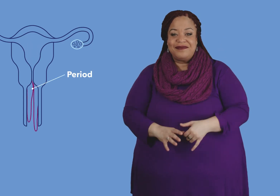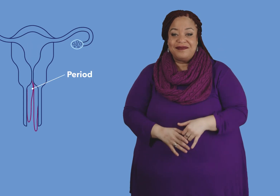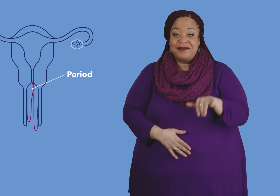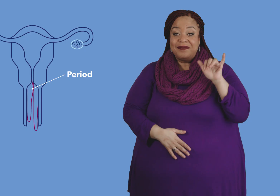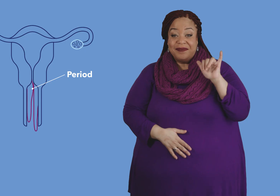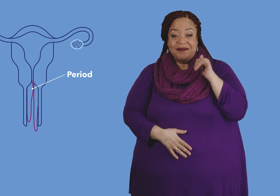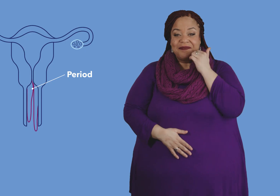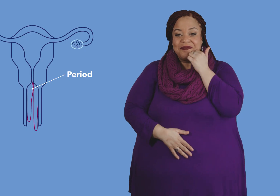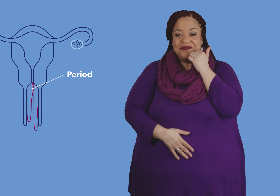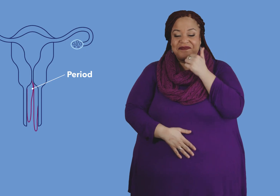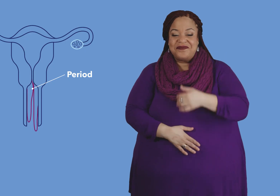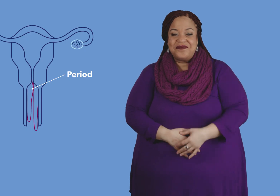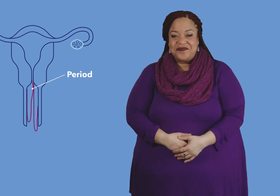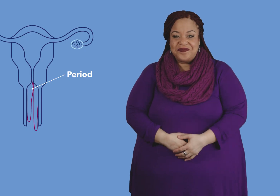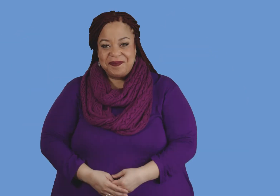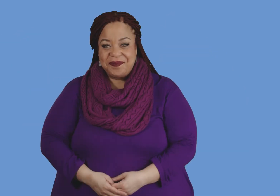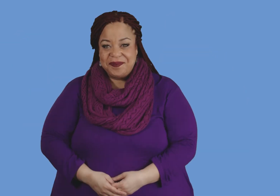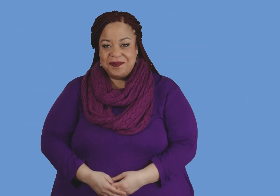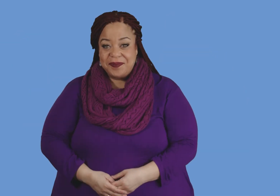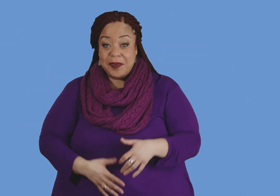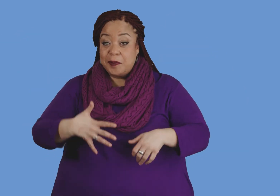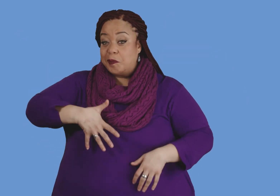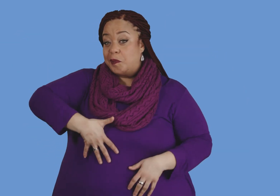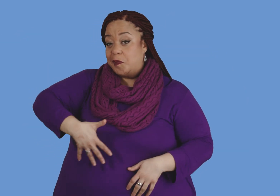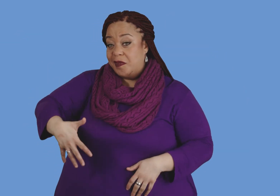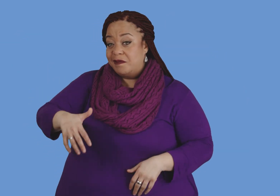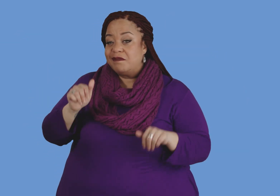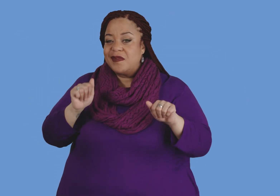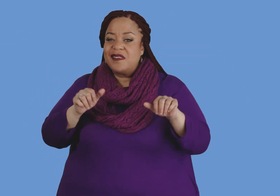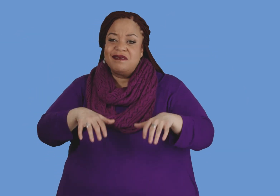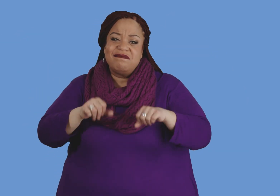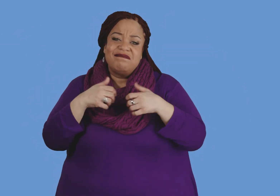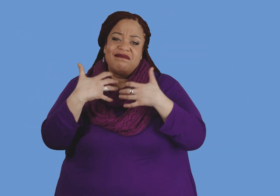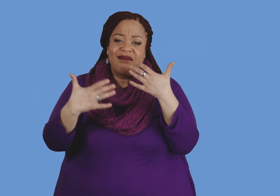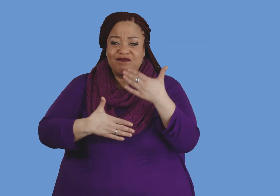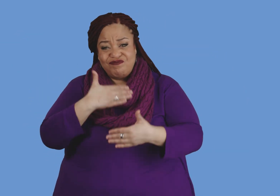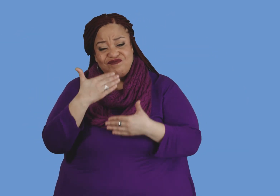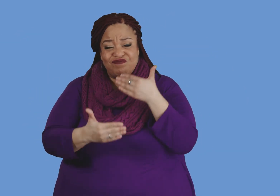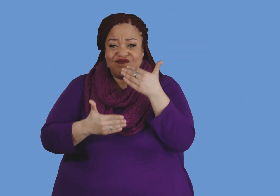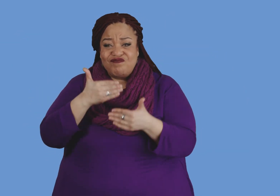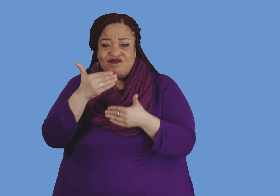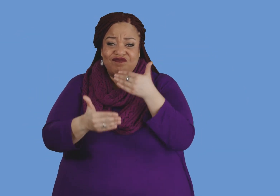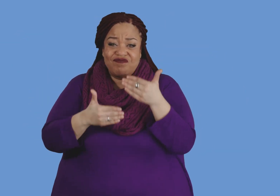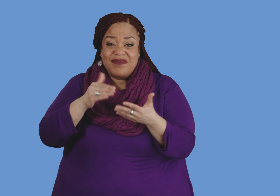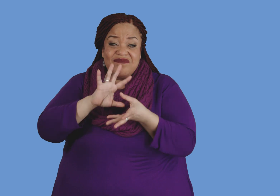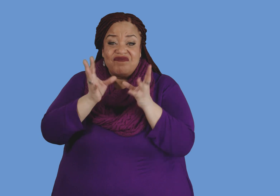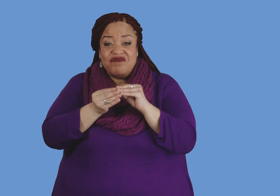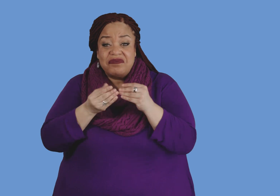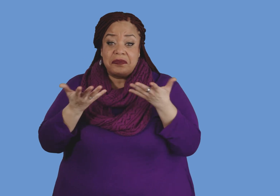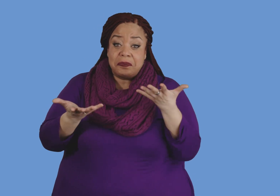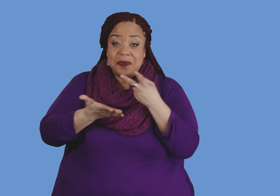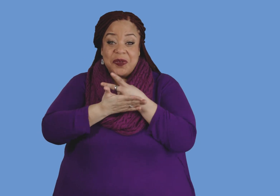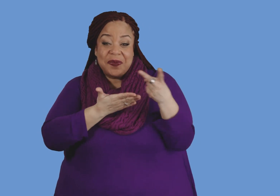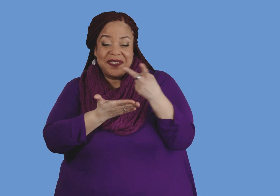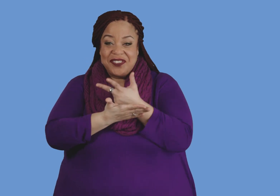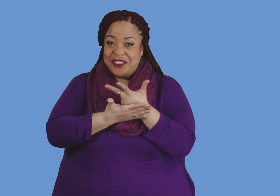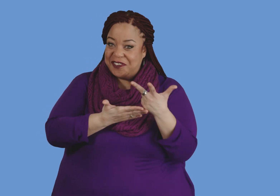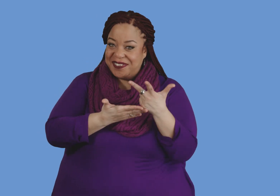your period. So it actually takes a lot of steps for pregnancy to happen. And up to two to three